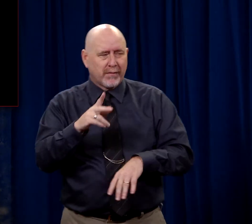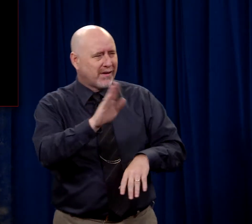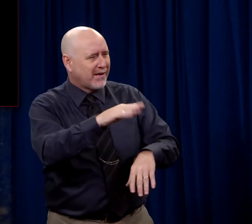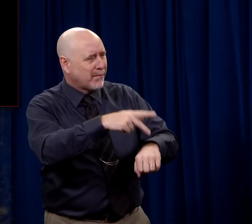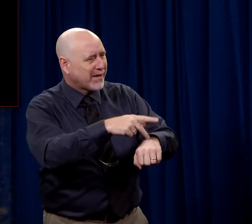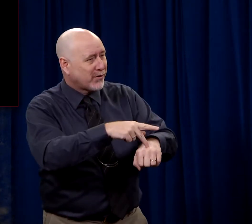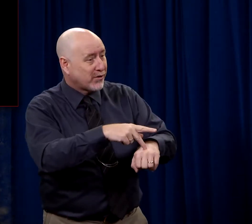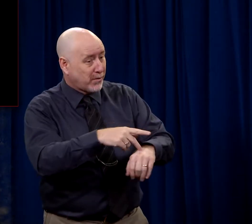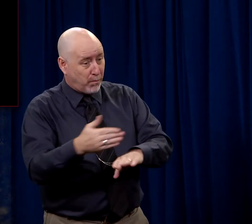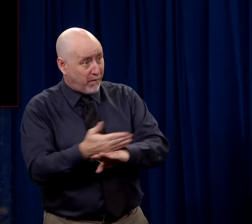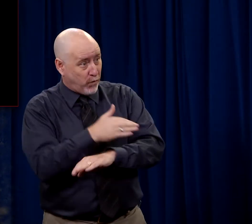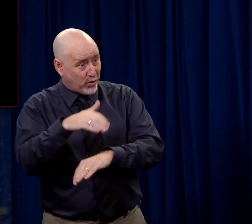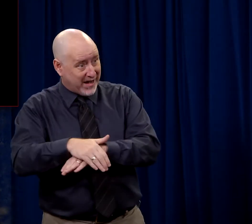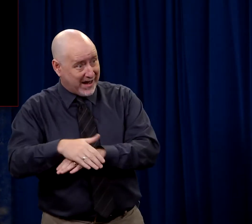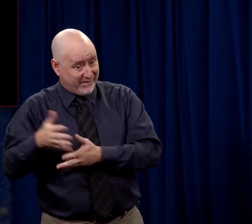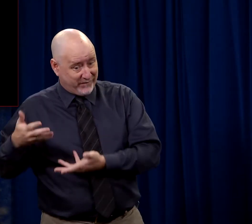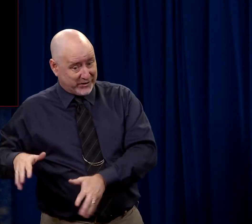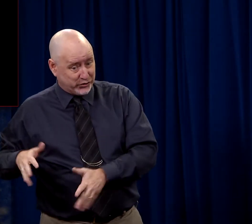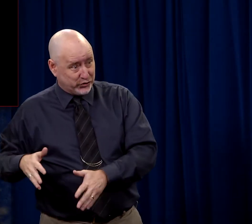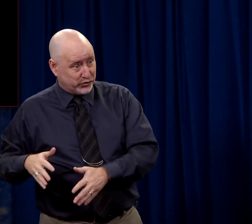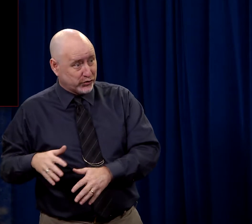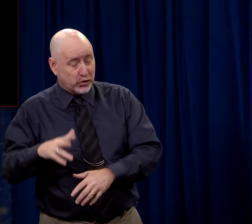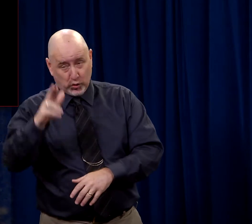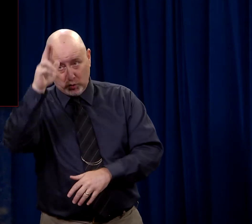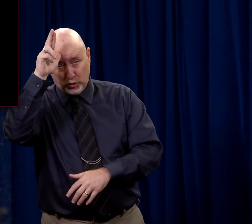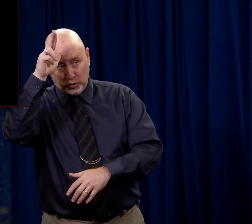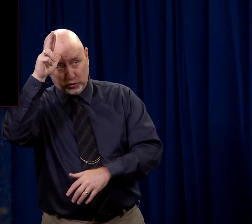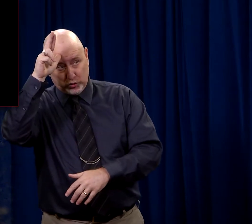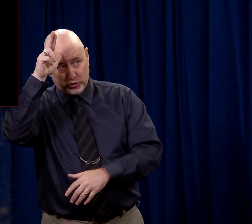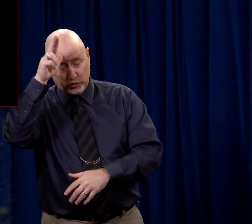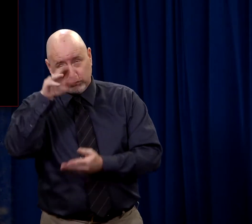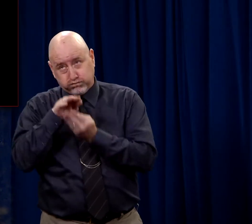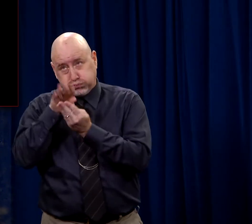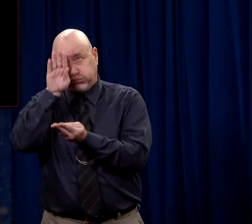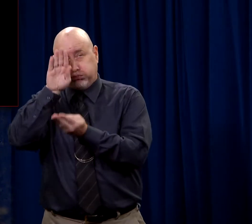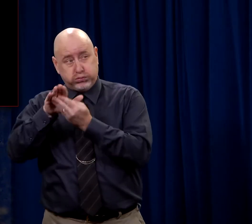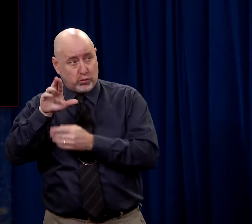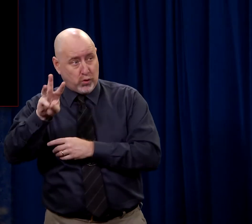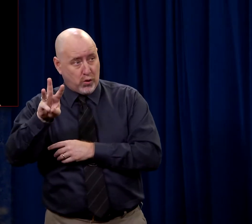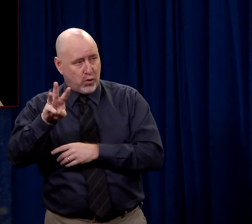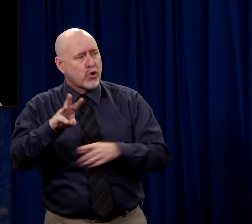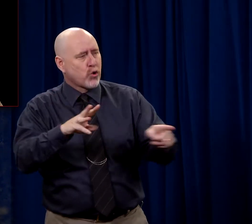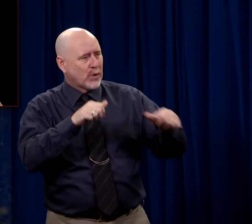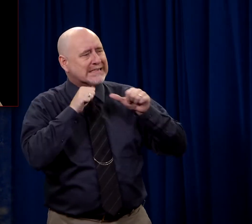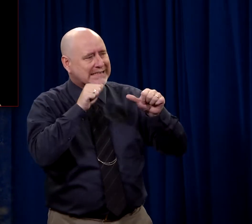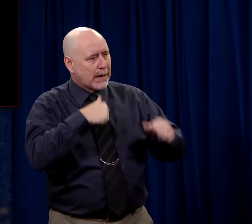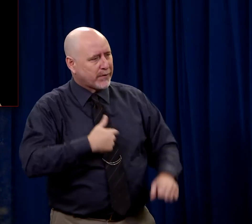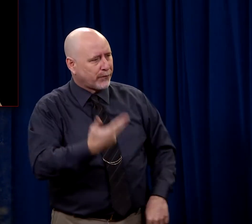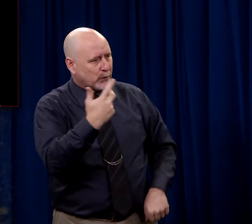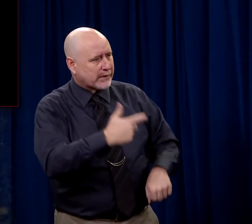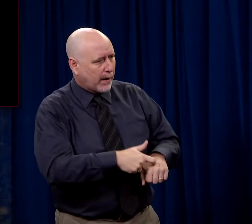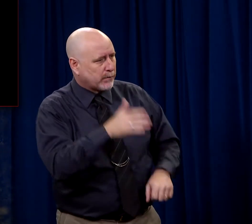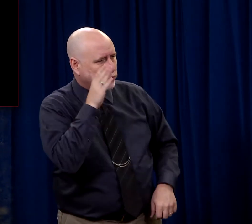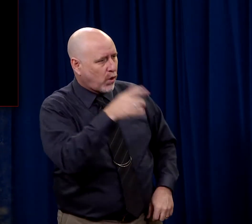Peter, before this night is over, before the rooster crows, you're going to deny me three times.